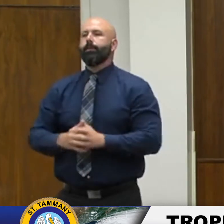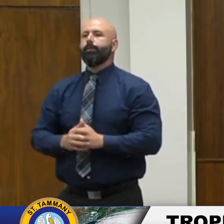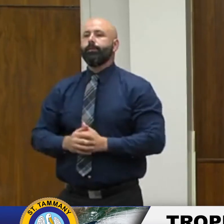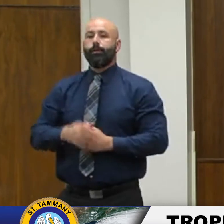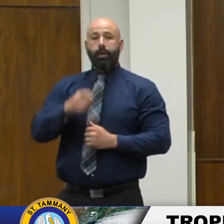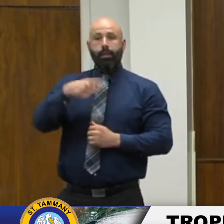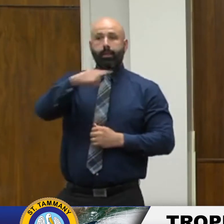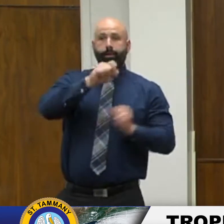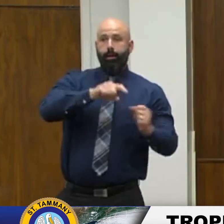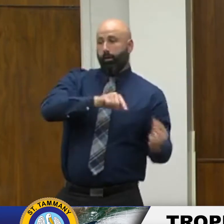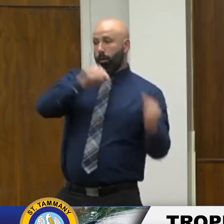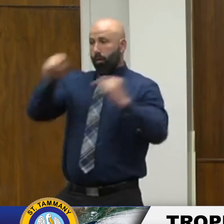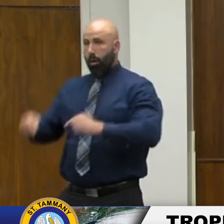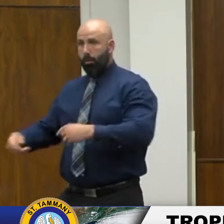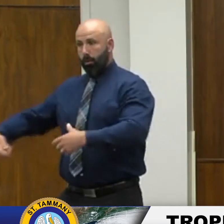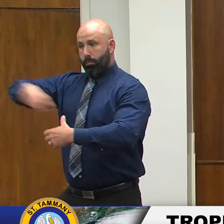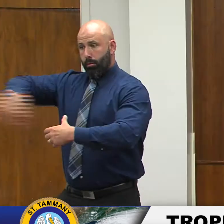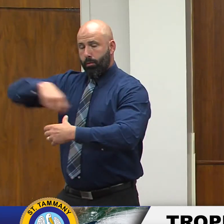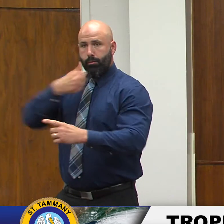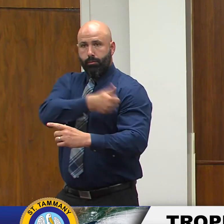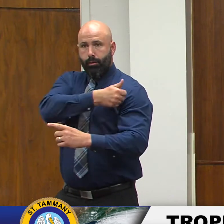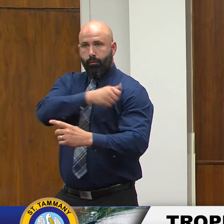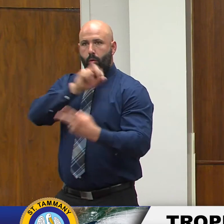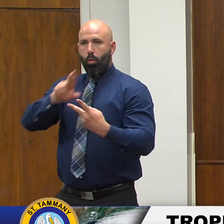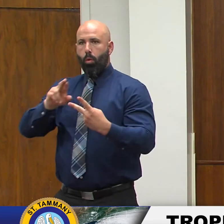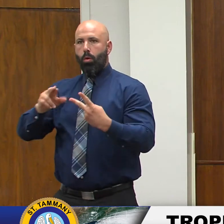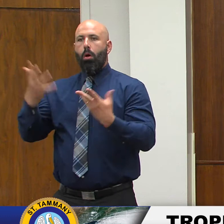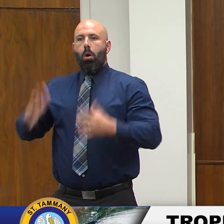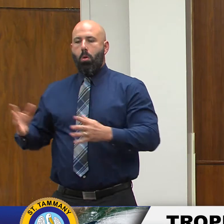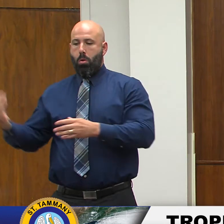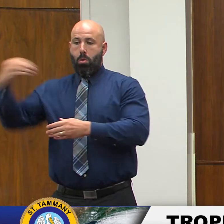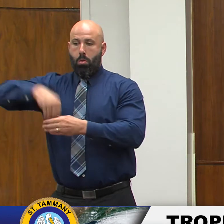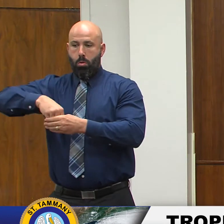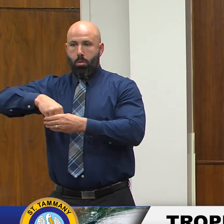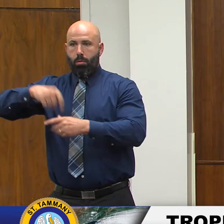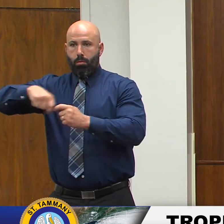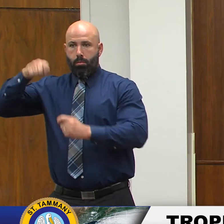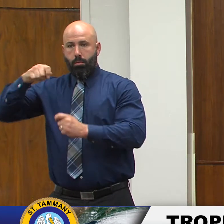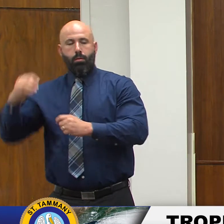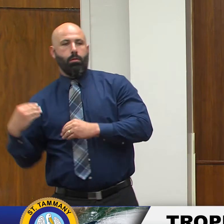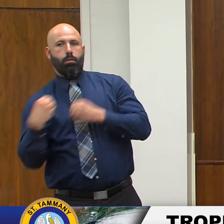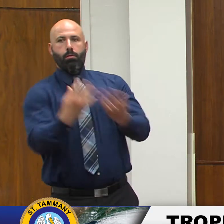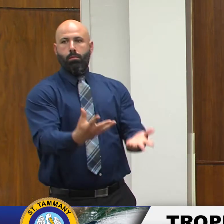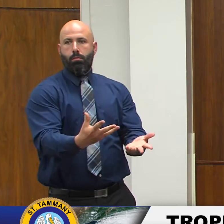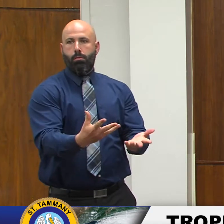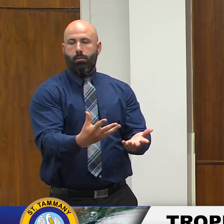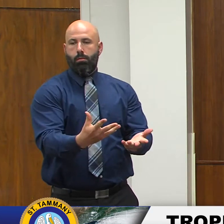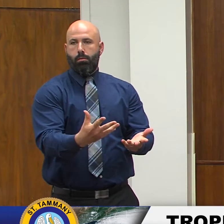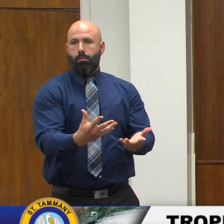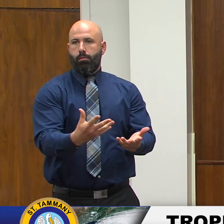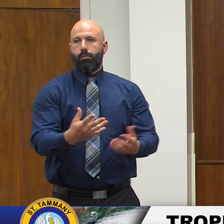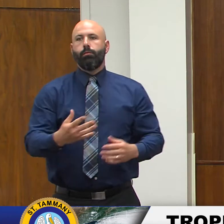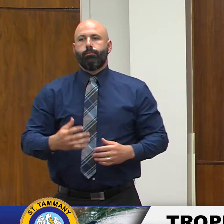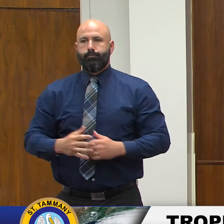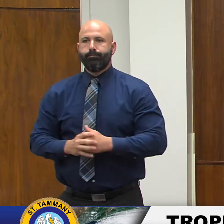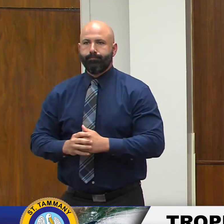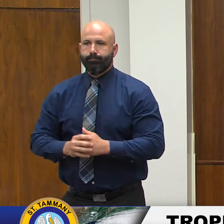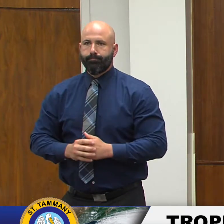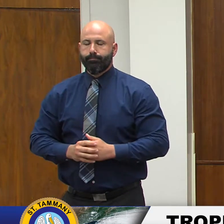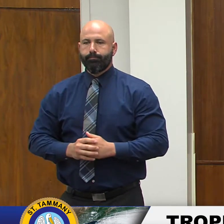distribution level provided by personnel that are able to provide